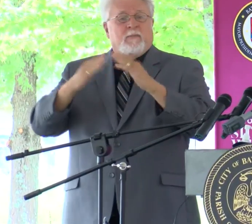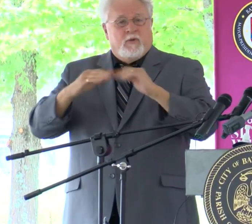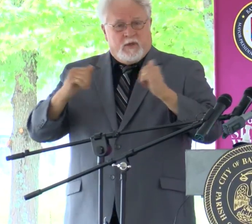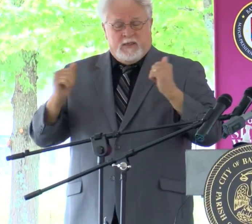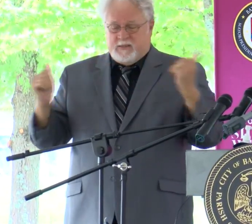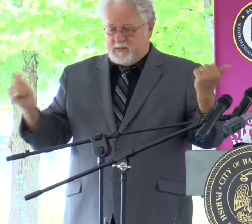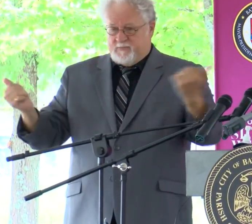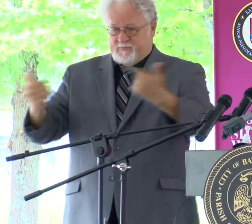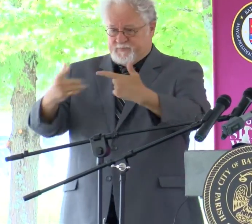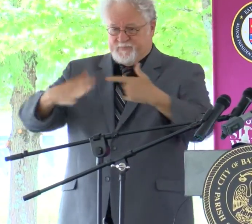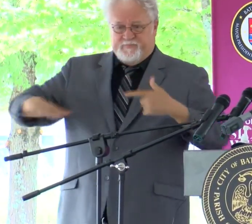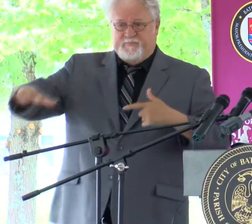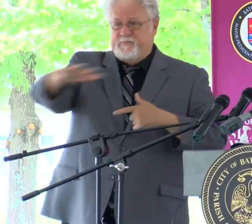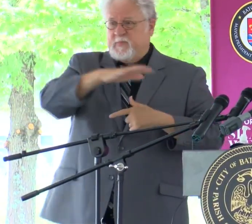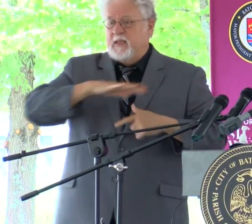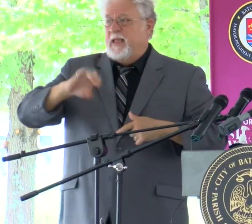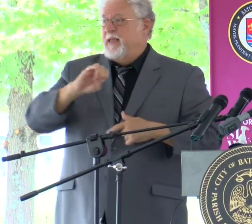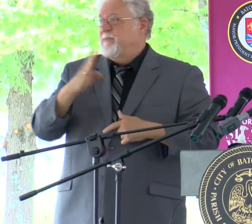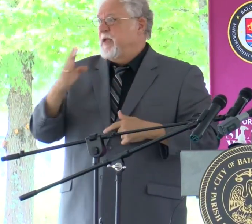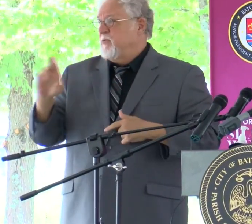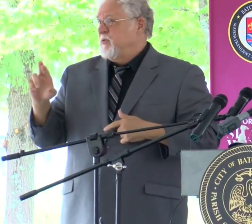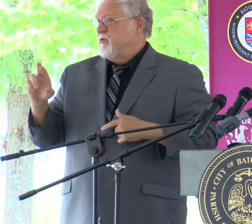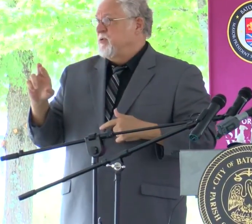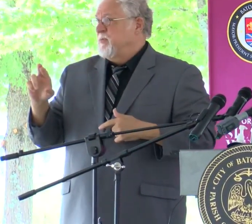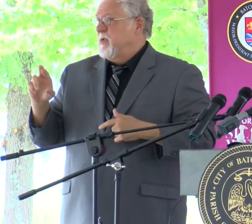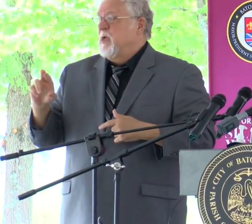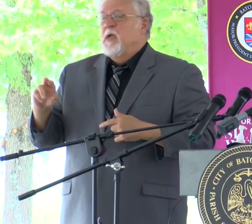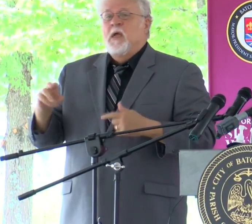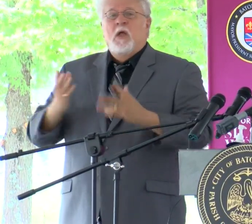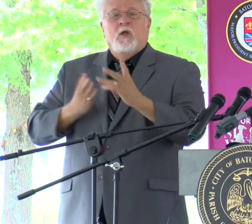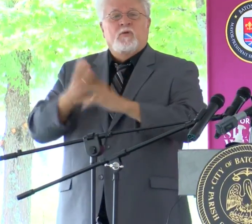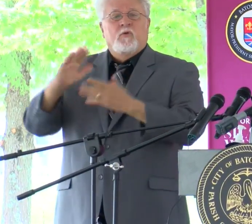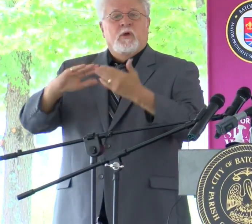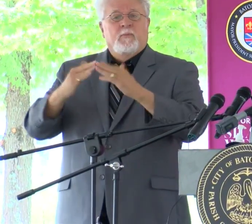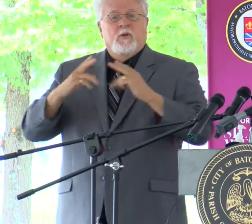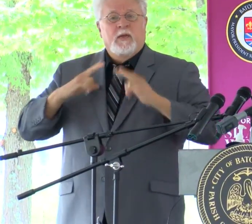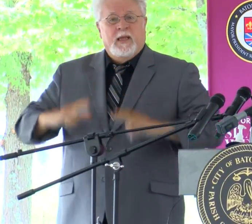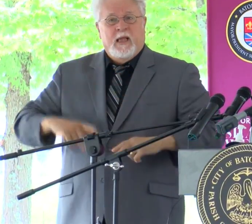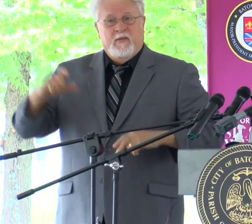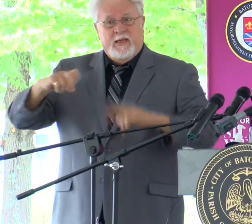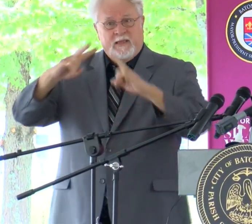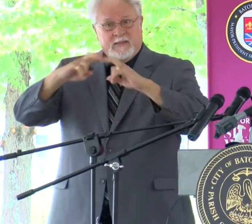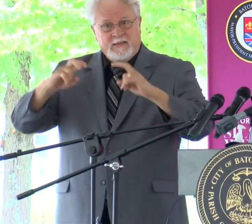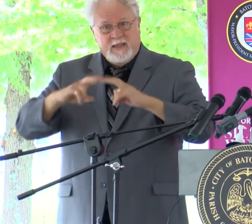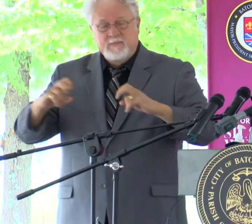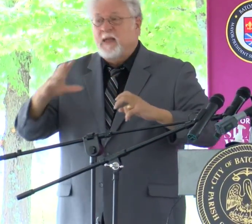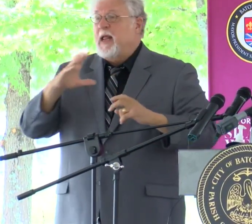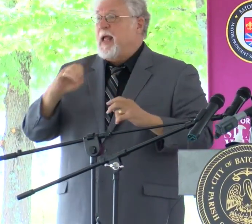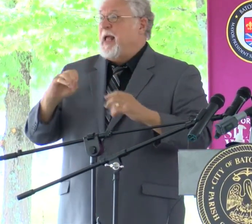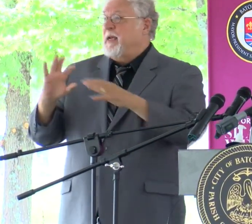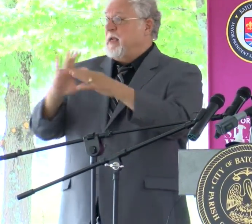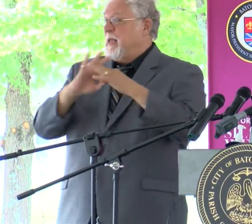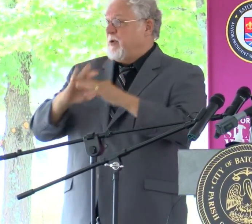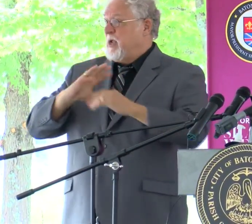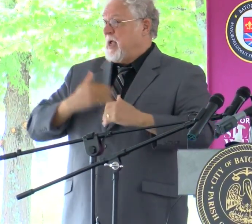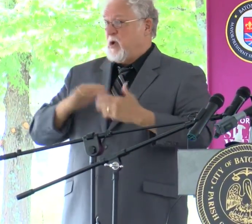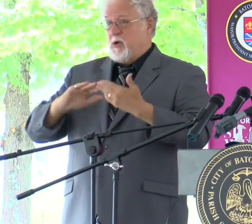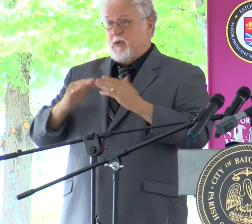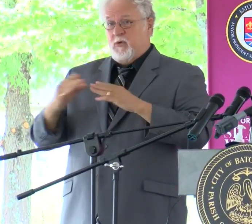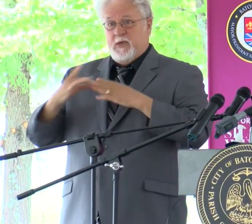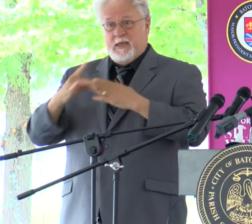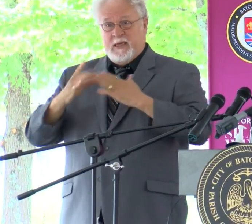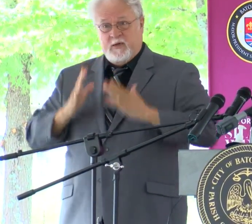sector of East Baton Rouge Parish. Through the community health needs assessment and the collaboration of our community